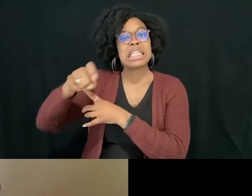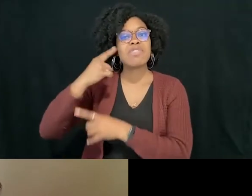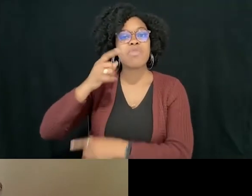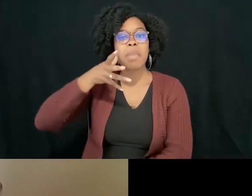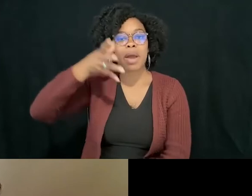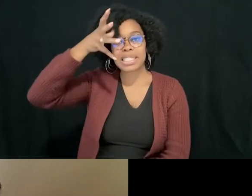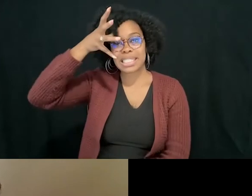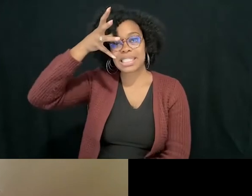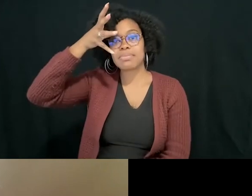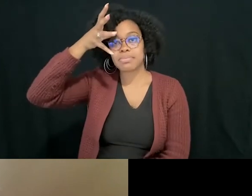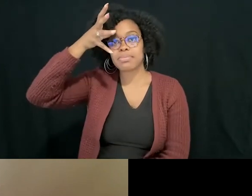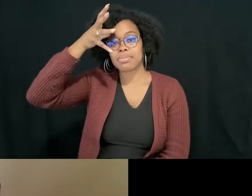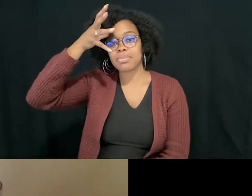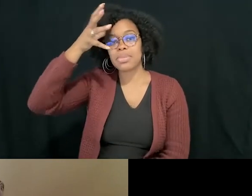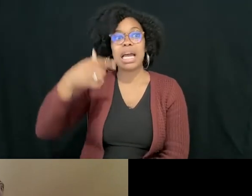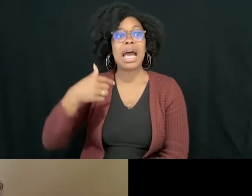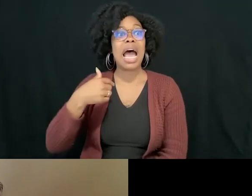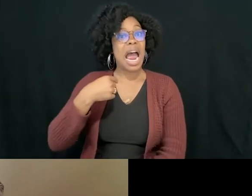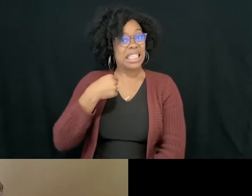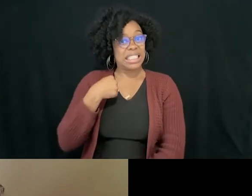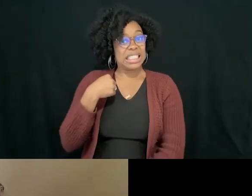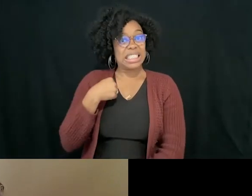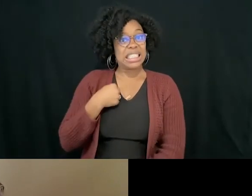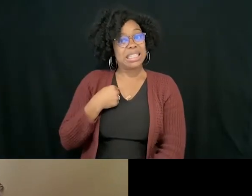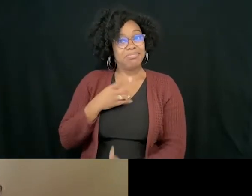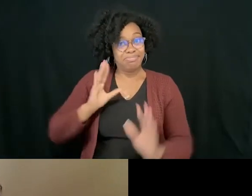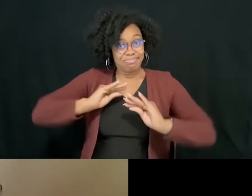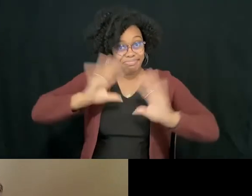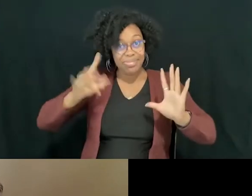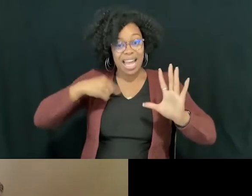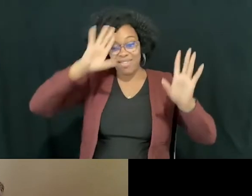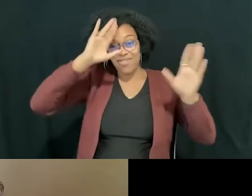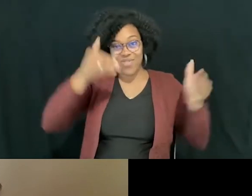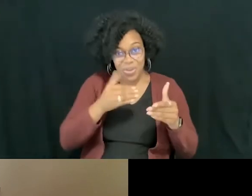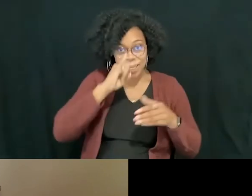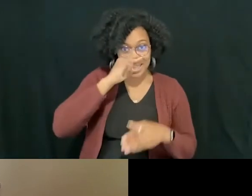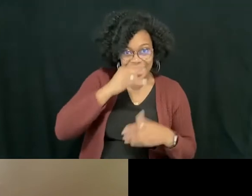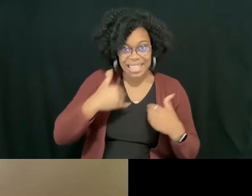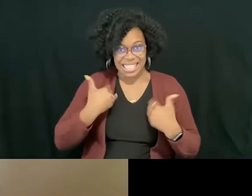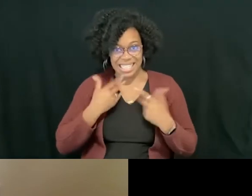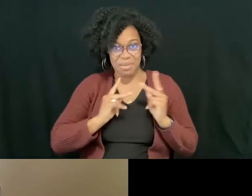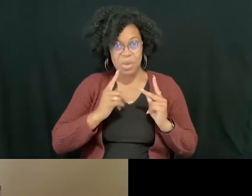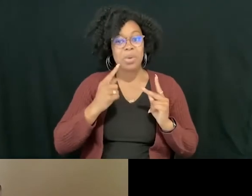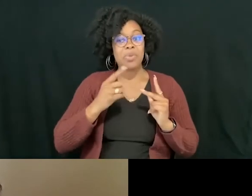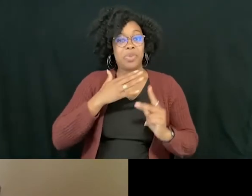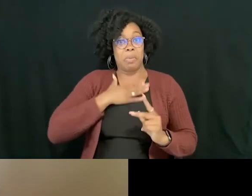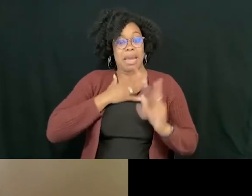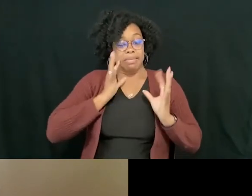I'm very clear about the fact that I focus on kids and young people. So when I'm deciding what's going to go in a book and